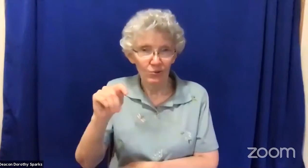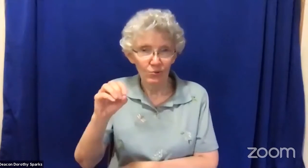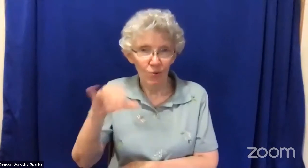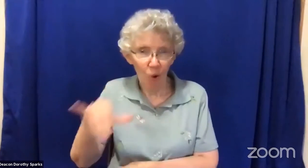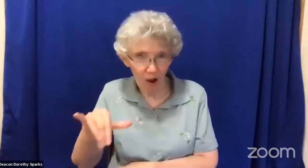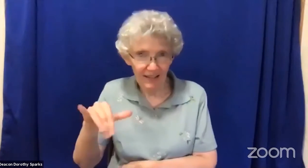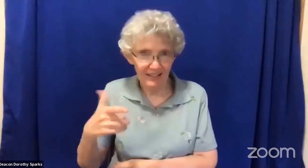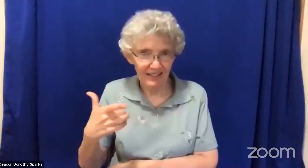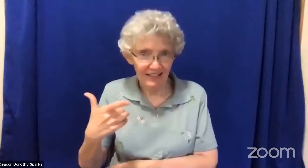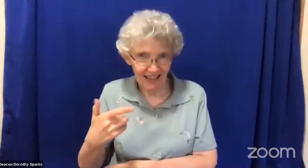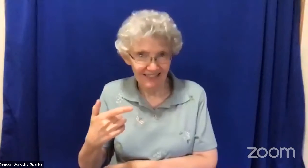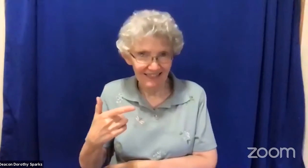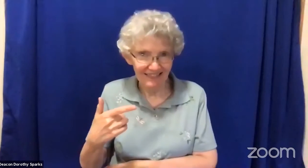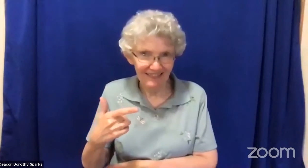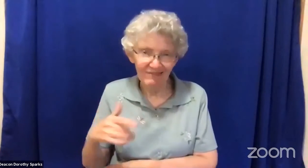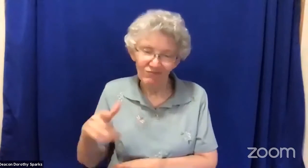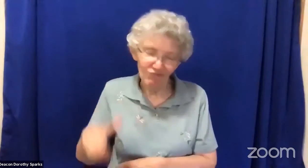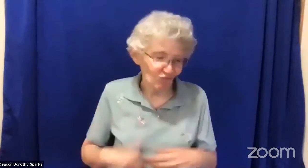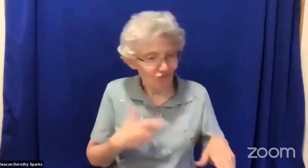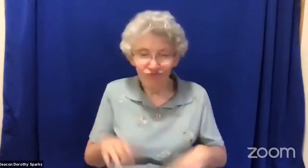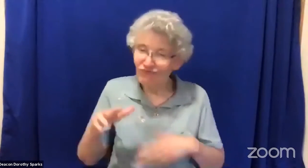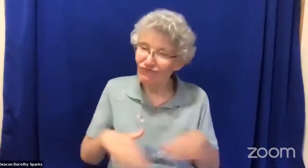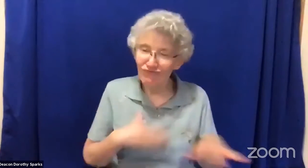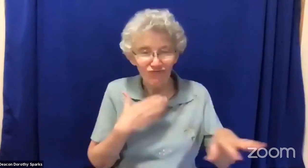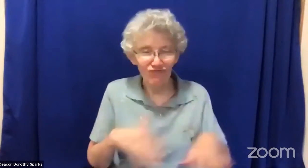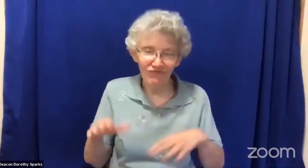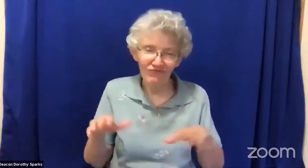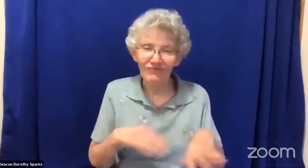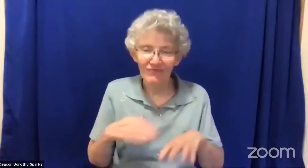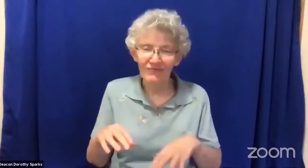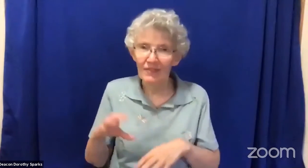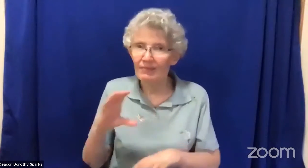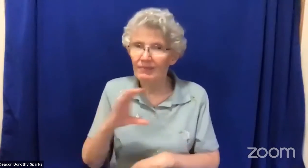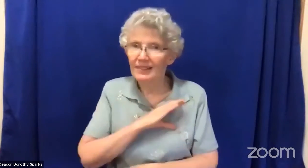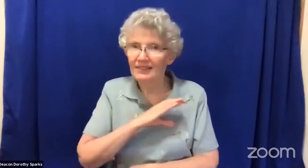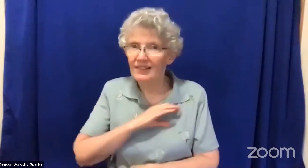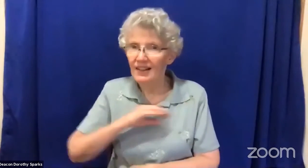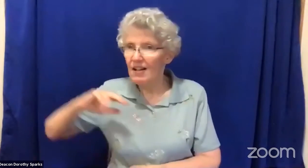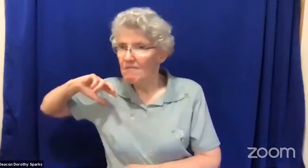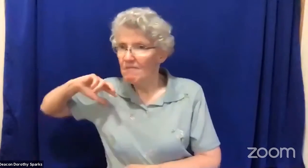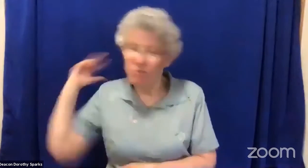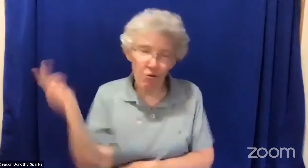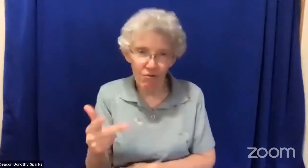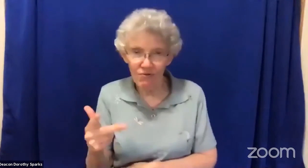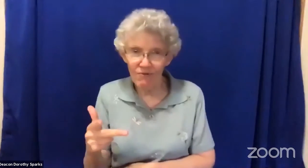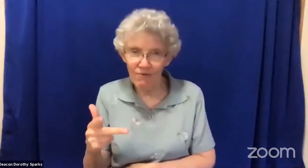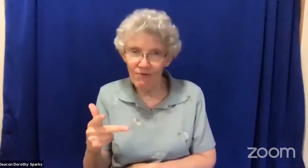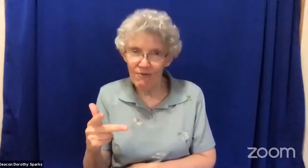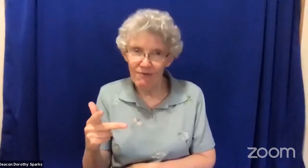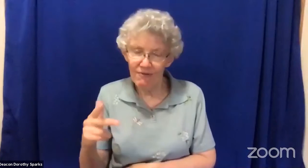along on the sidewalk. And he had a toy gun with him. And the police pulled up on him.